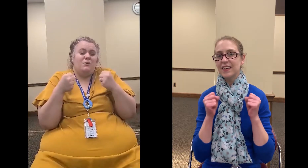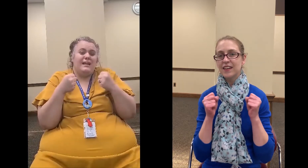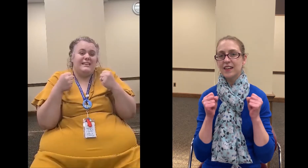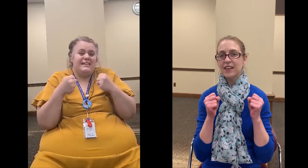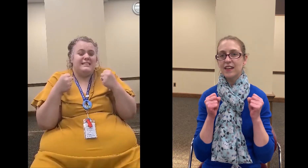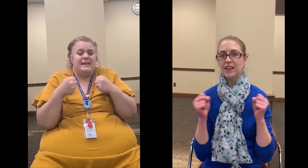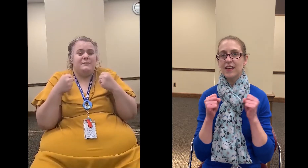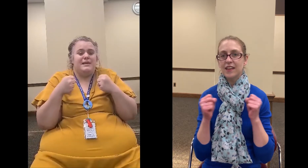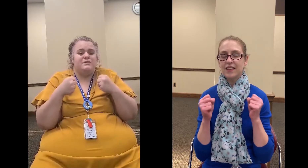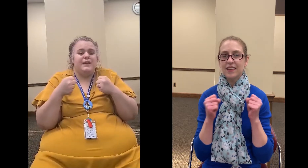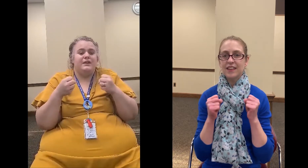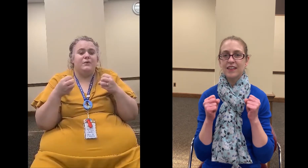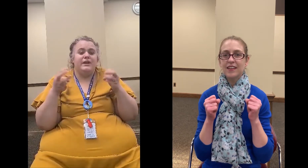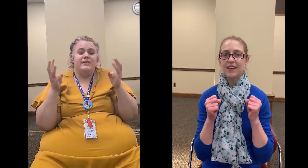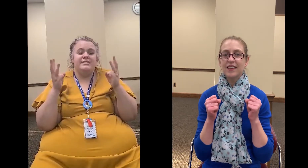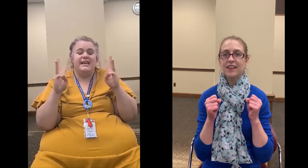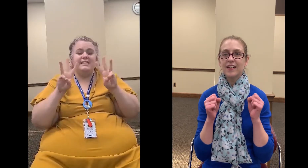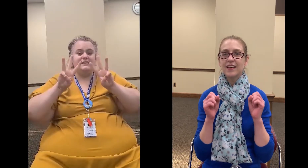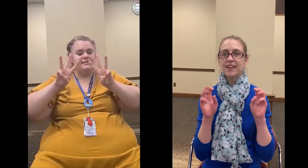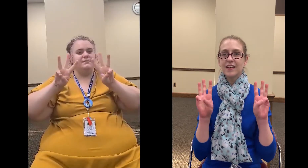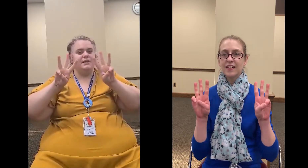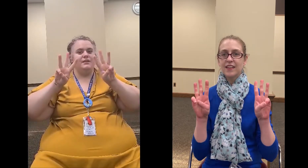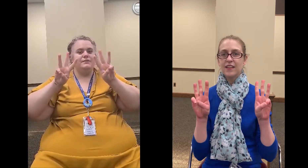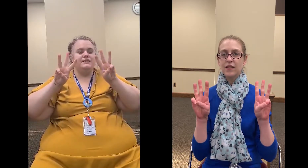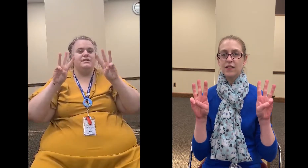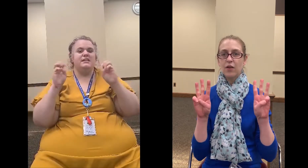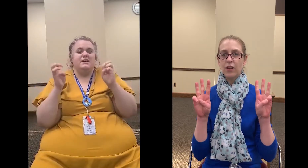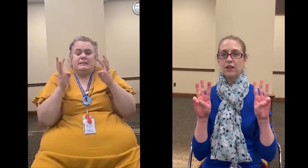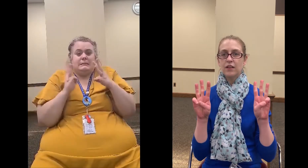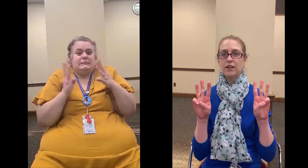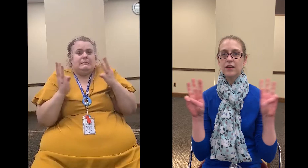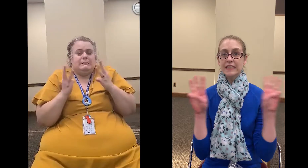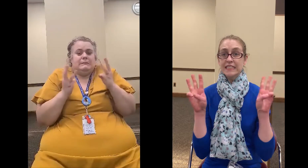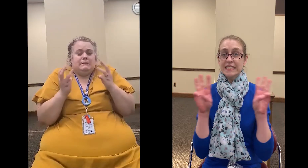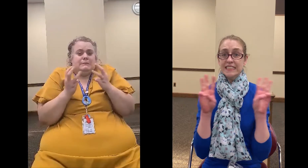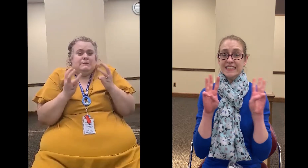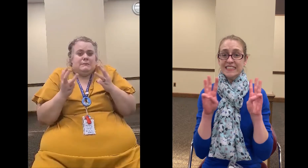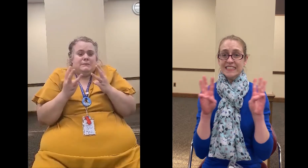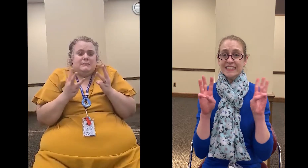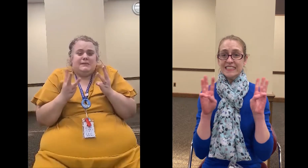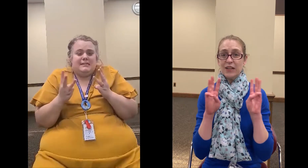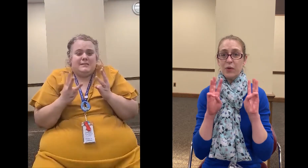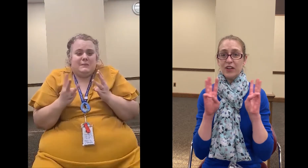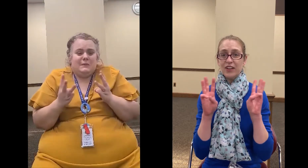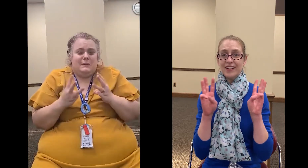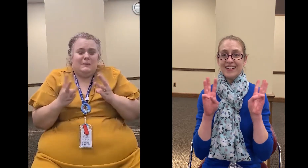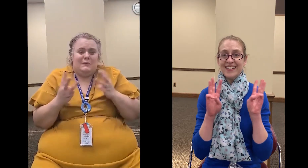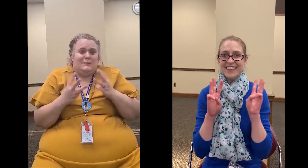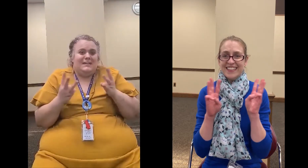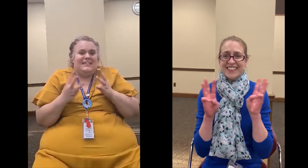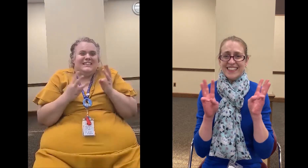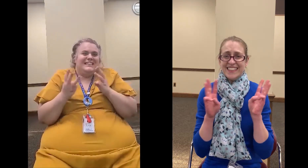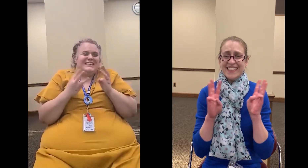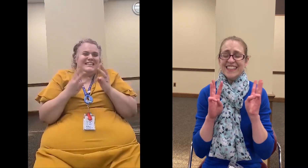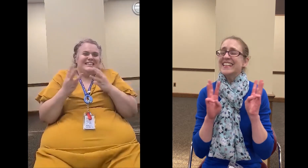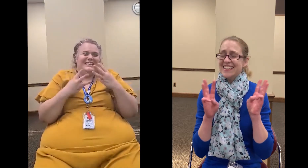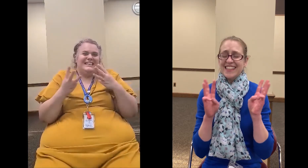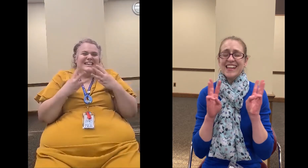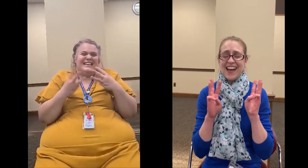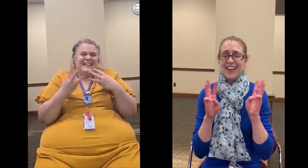like this and it means winter or you can sign w's okay oh and it's so cold i